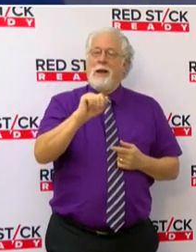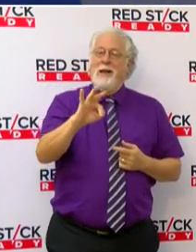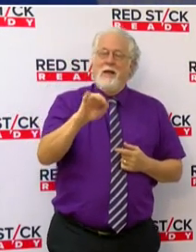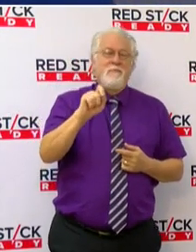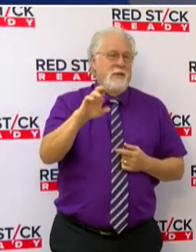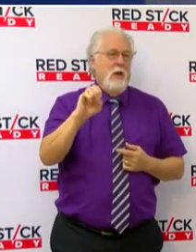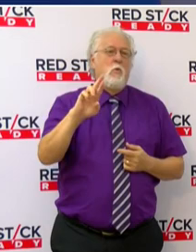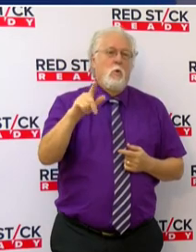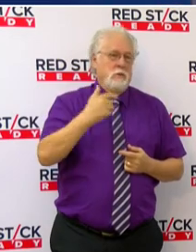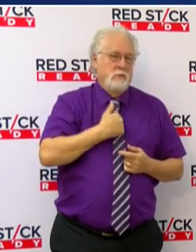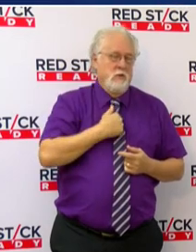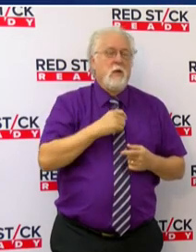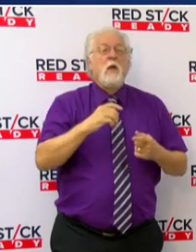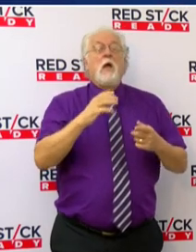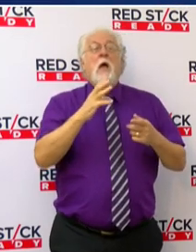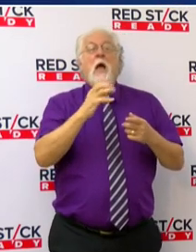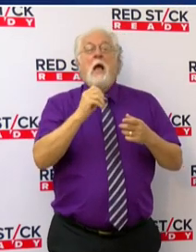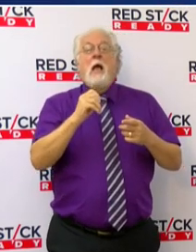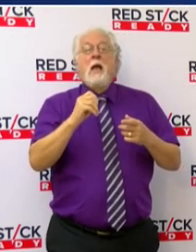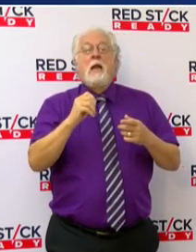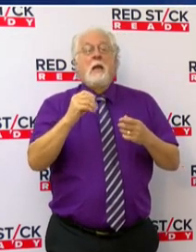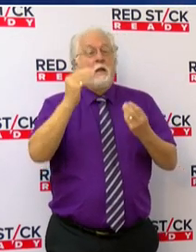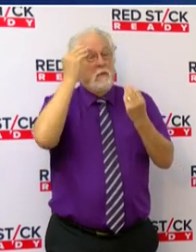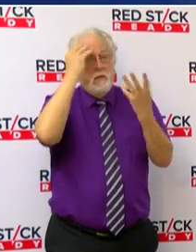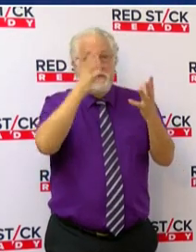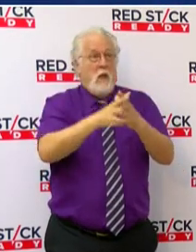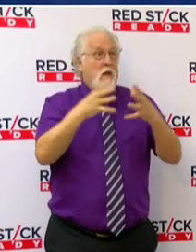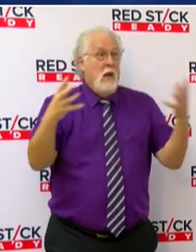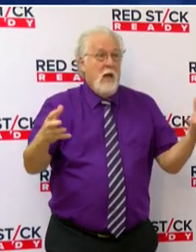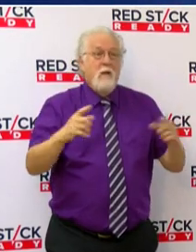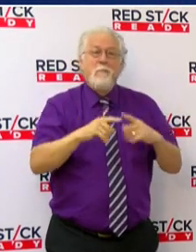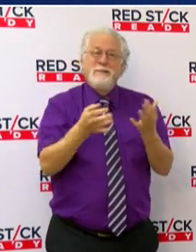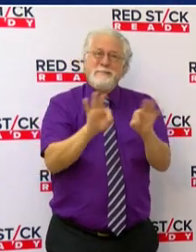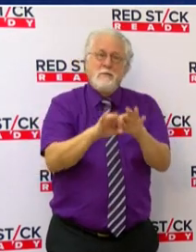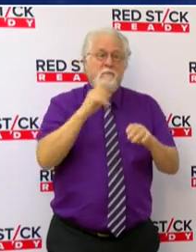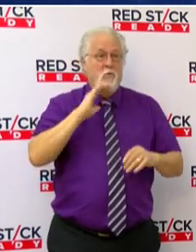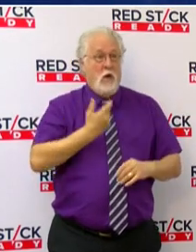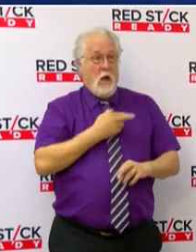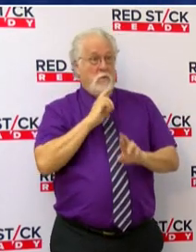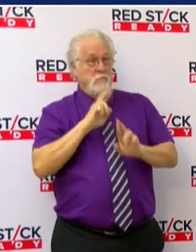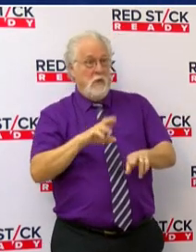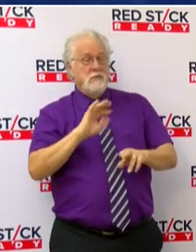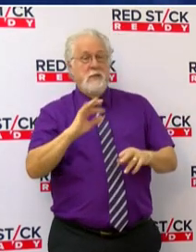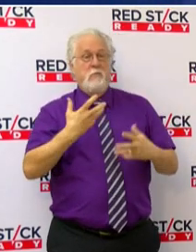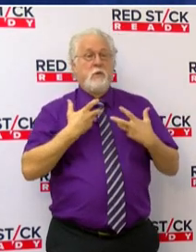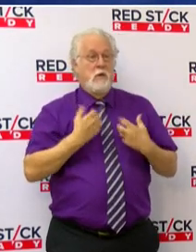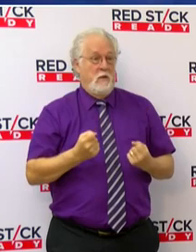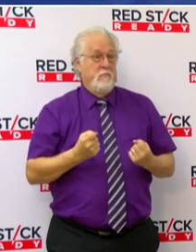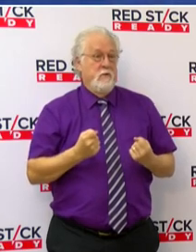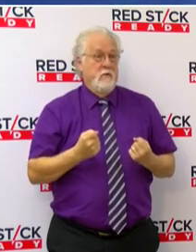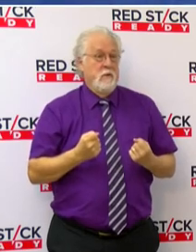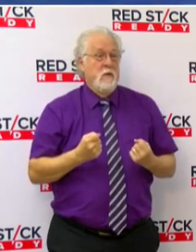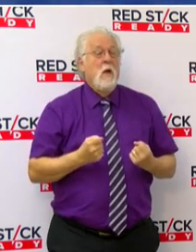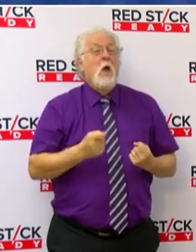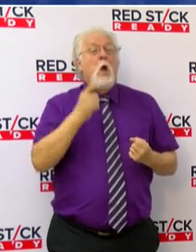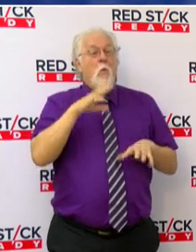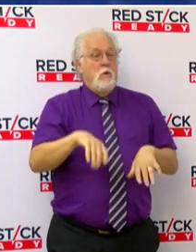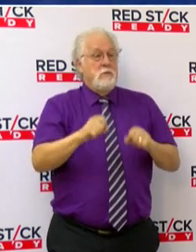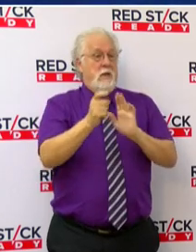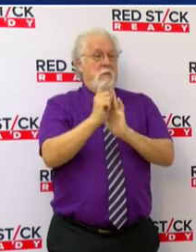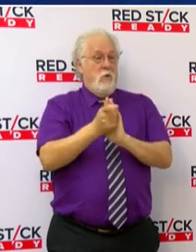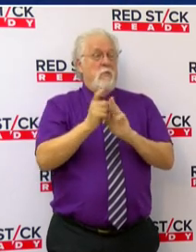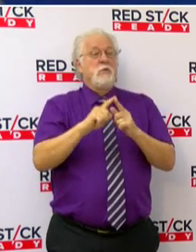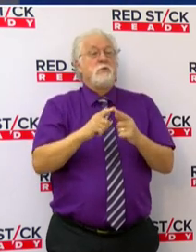information here, but it is all essential for our response and our recovery efforts. I'm going to take a moment